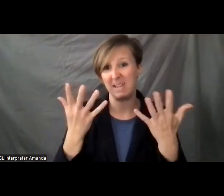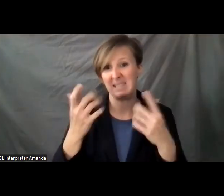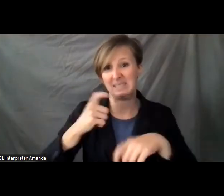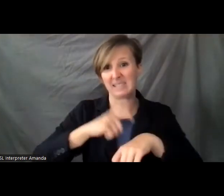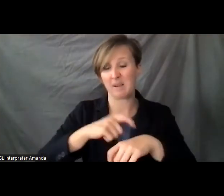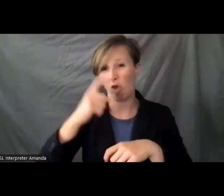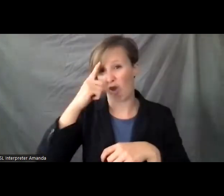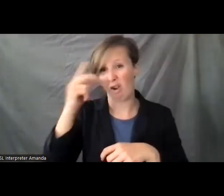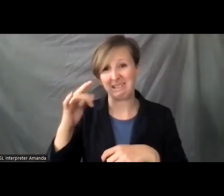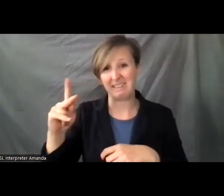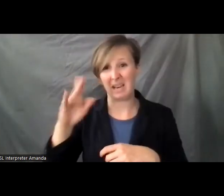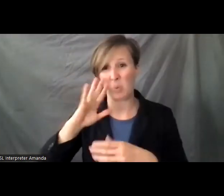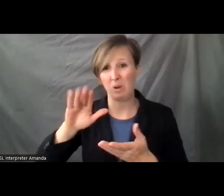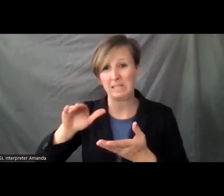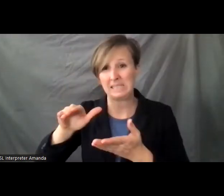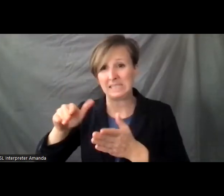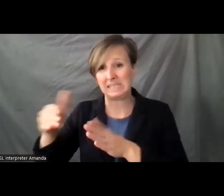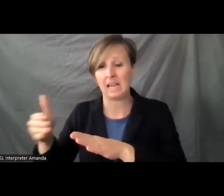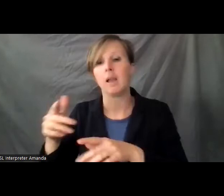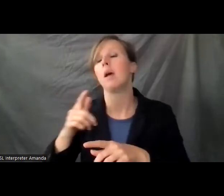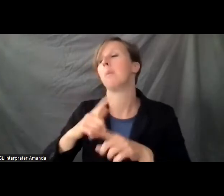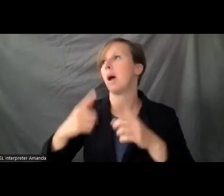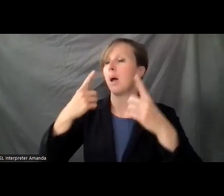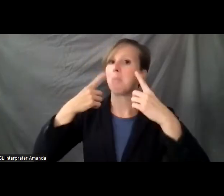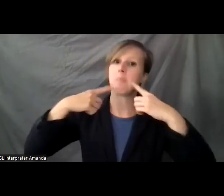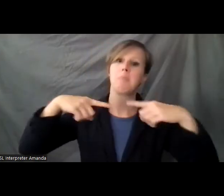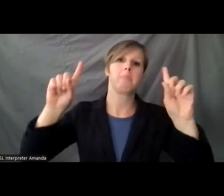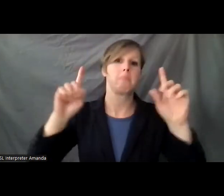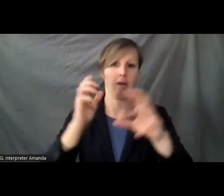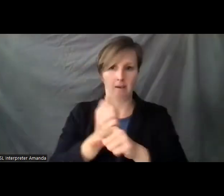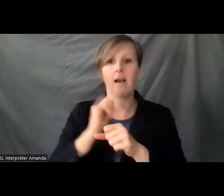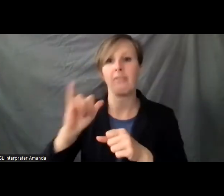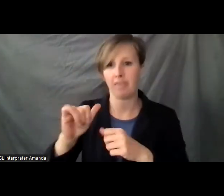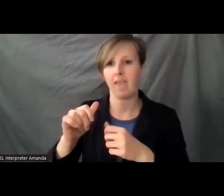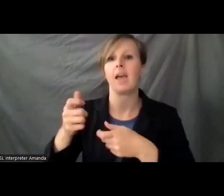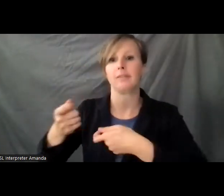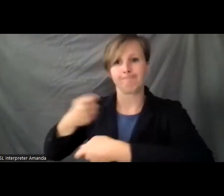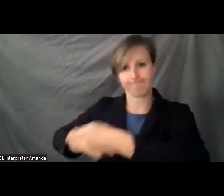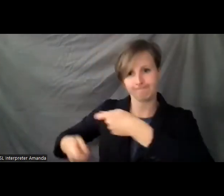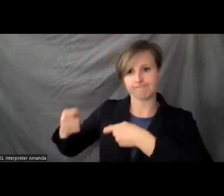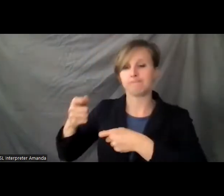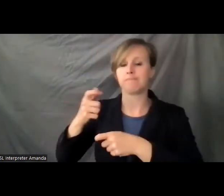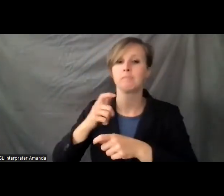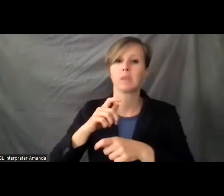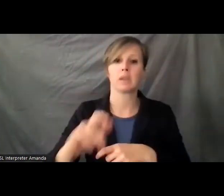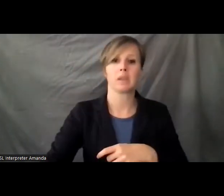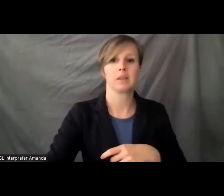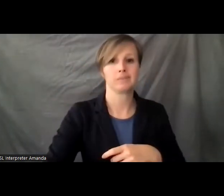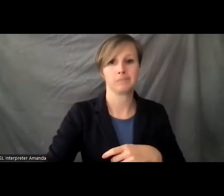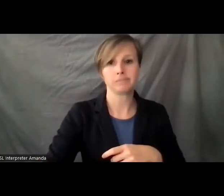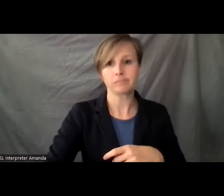Ultimately, Nick did receive the life-saving transplant that he needed, but his pervasive developmental disability remains.